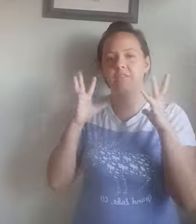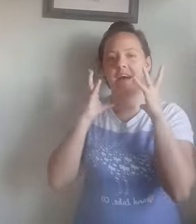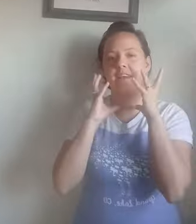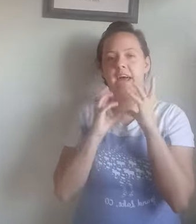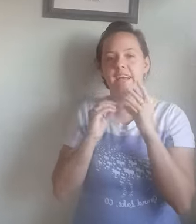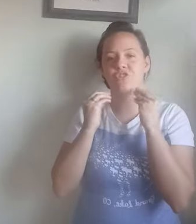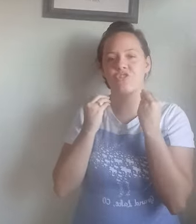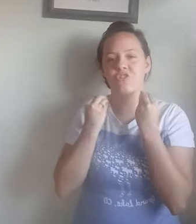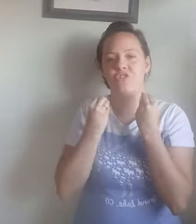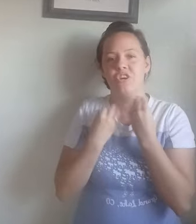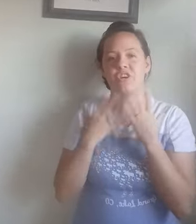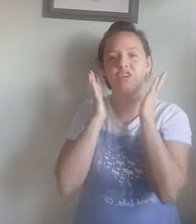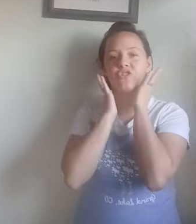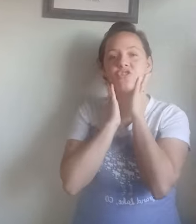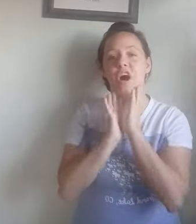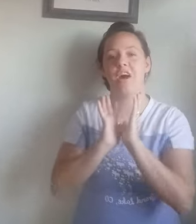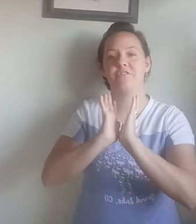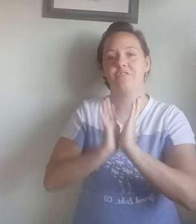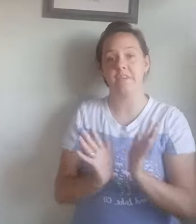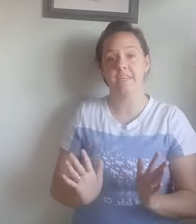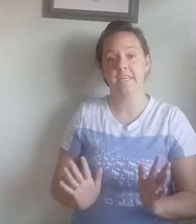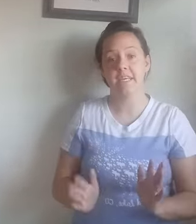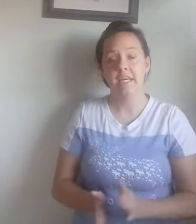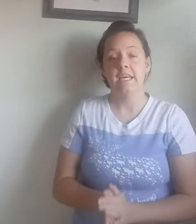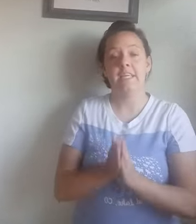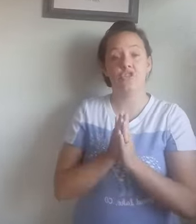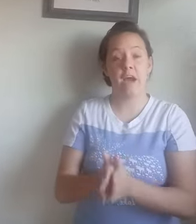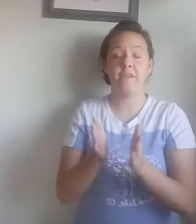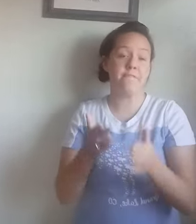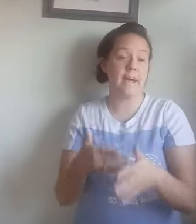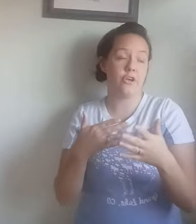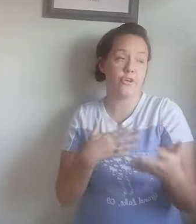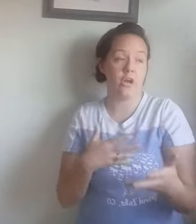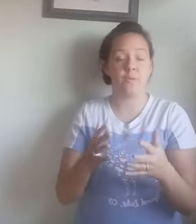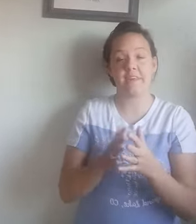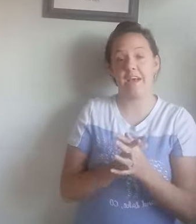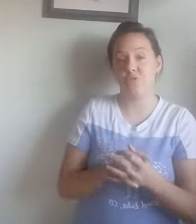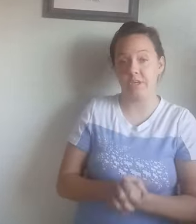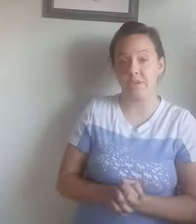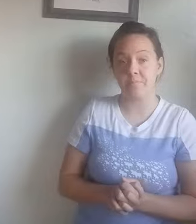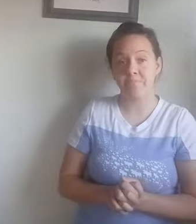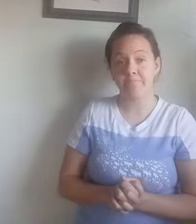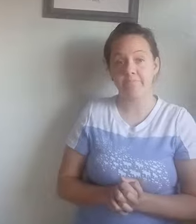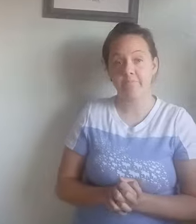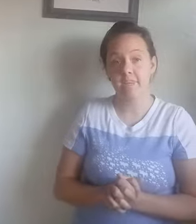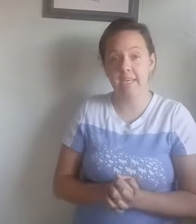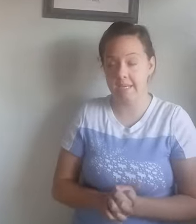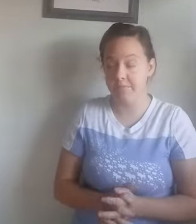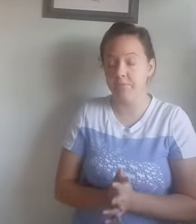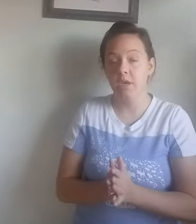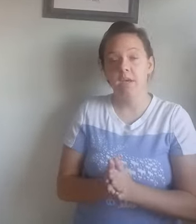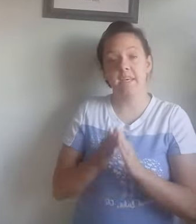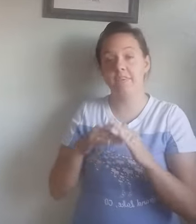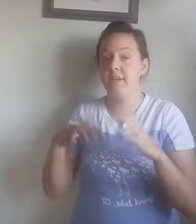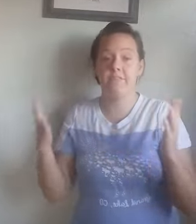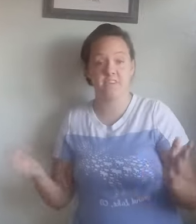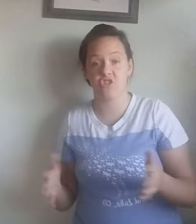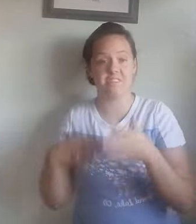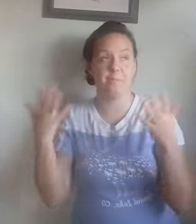that nice silky soft feeling, then try to find a yarn with cashmere in it. Even if it's just a